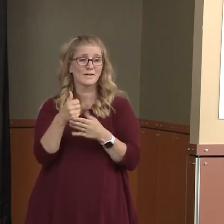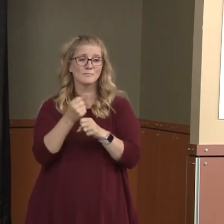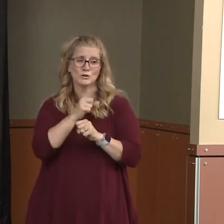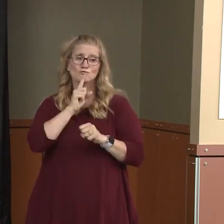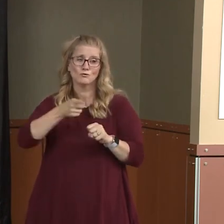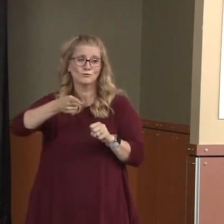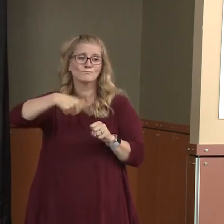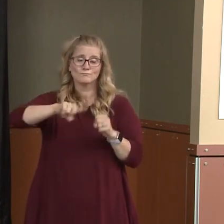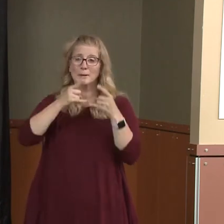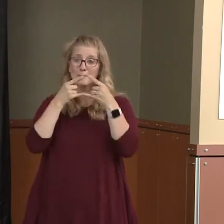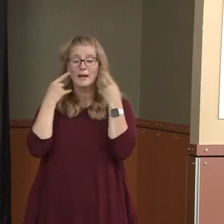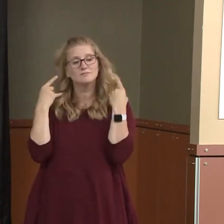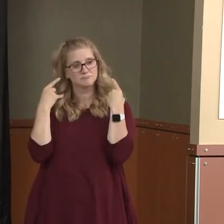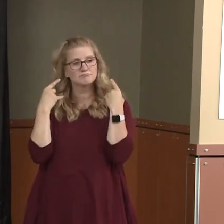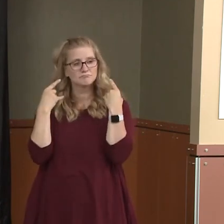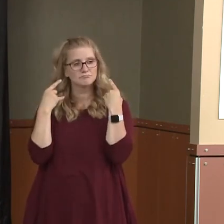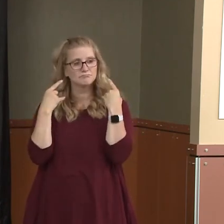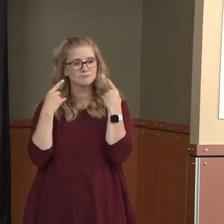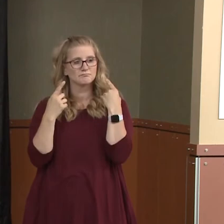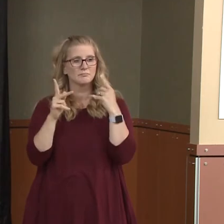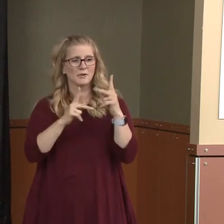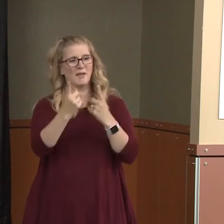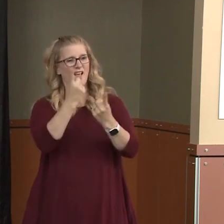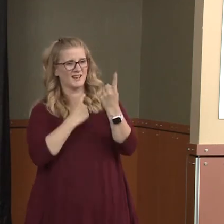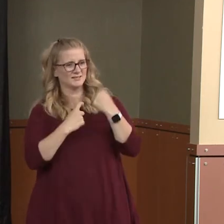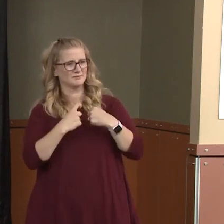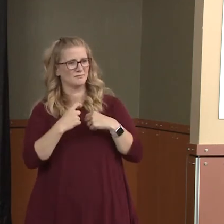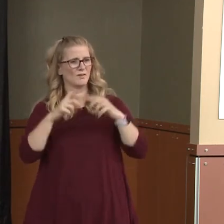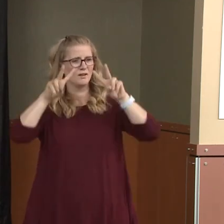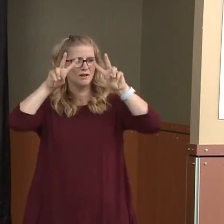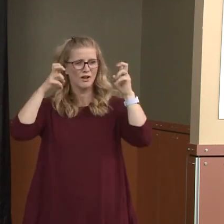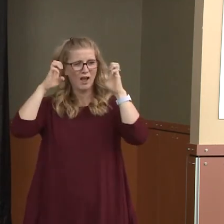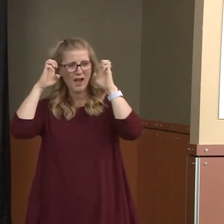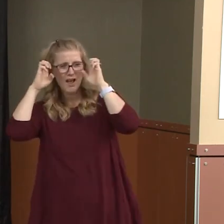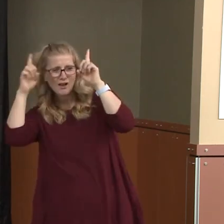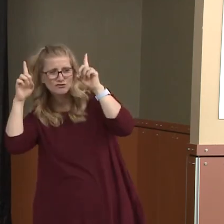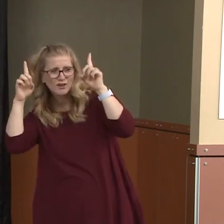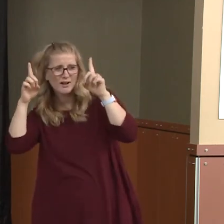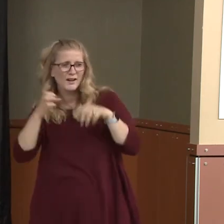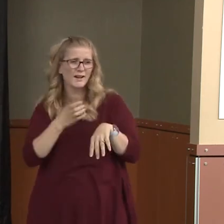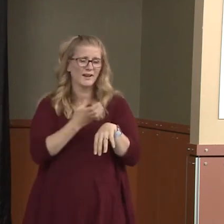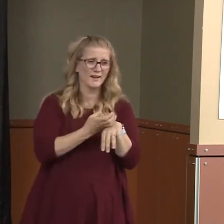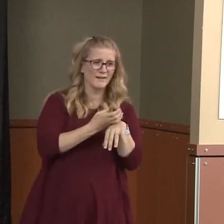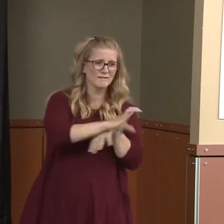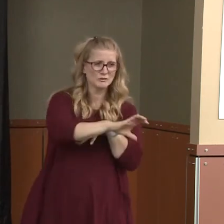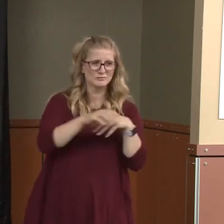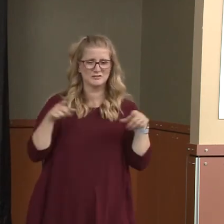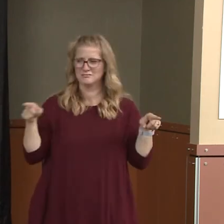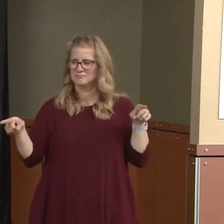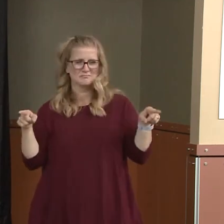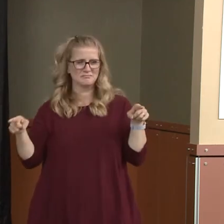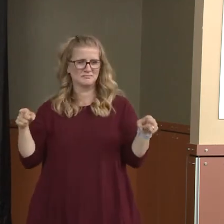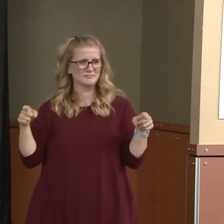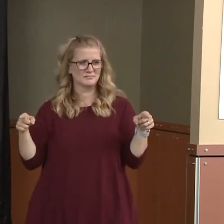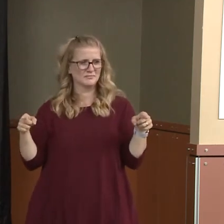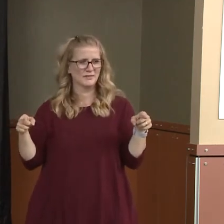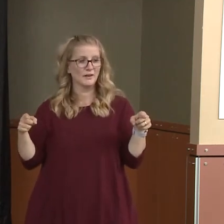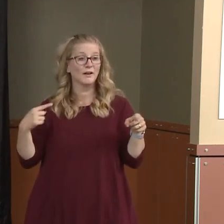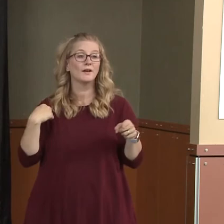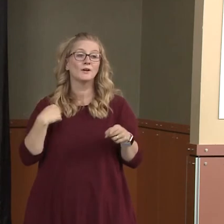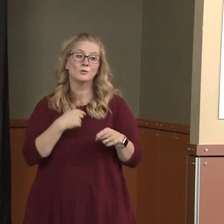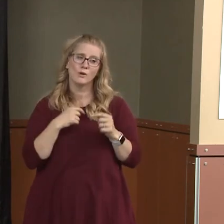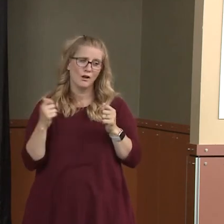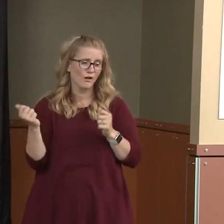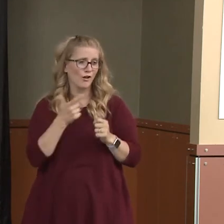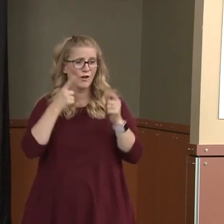about, you know, education versus enforcement. And we're all aligned on the fact that with any new rule or law that comes